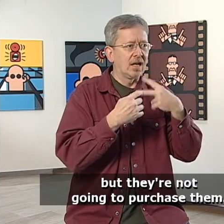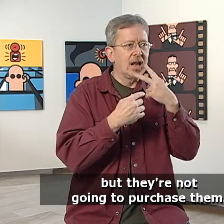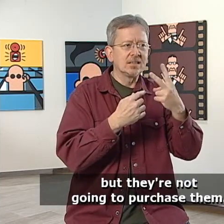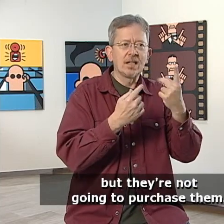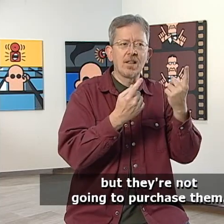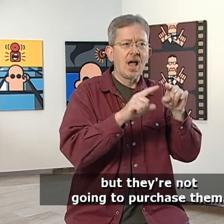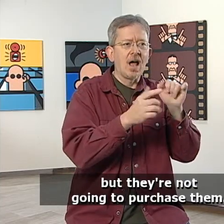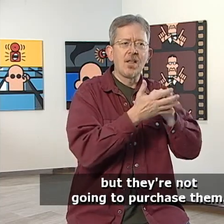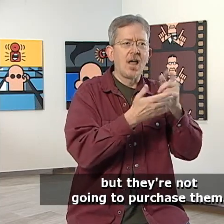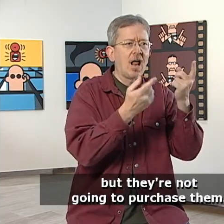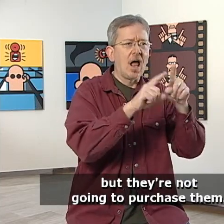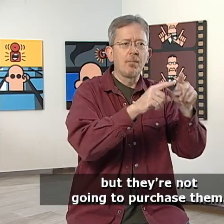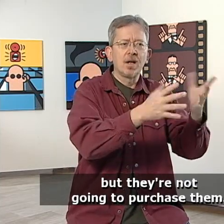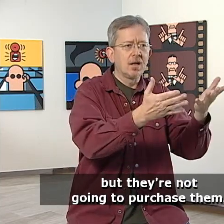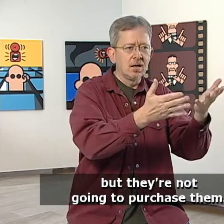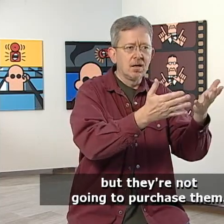but they're not going to purchase them.